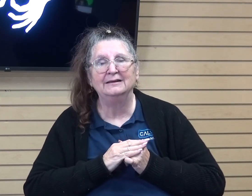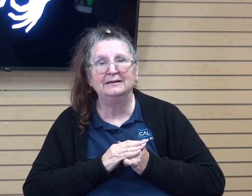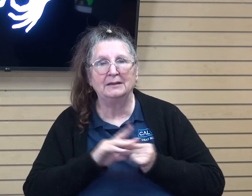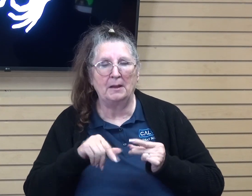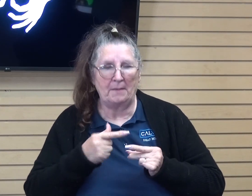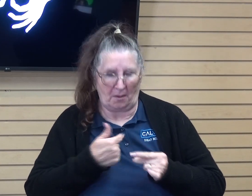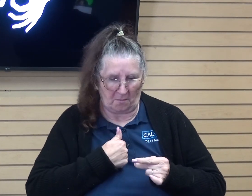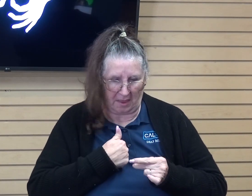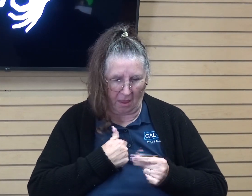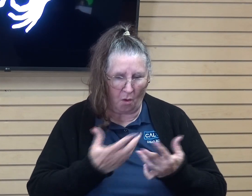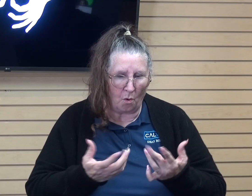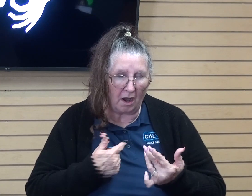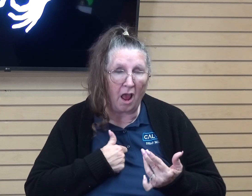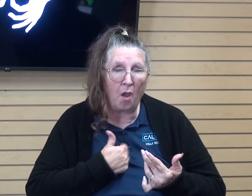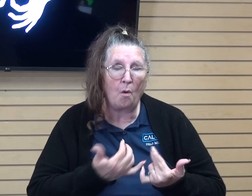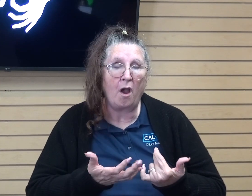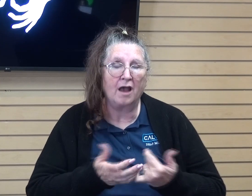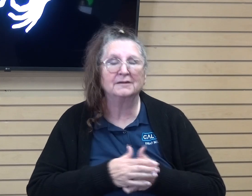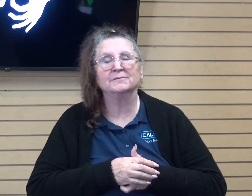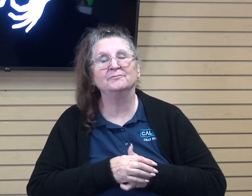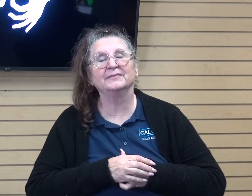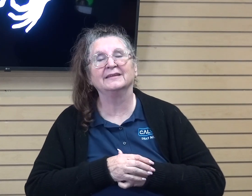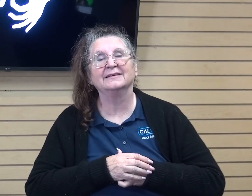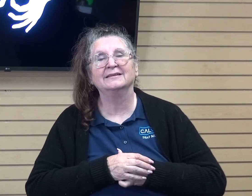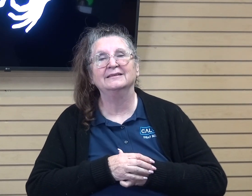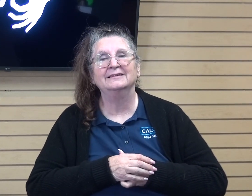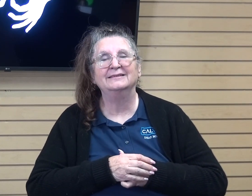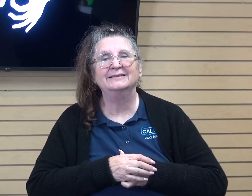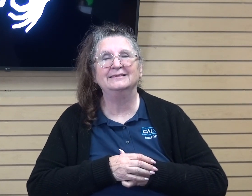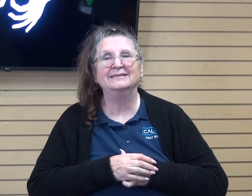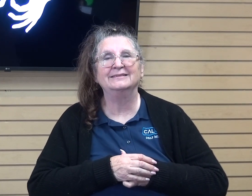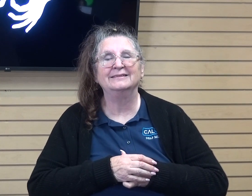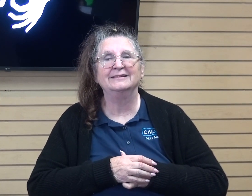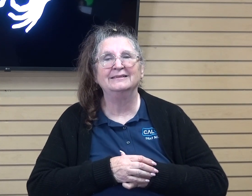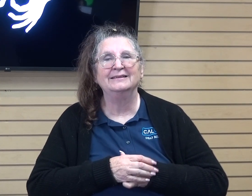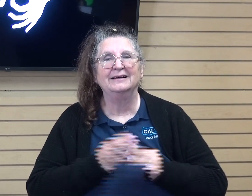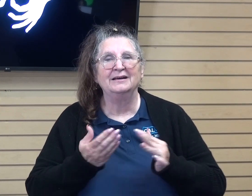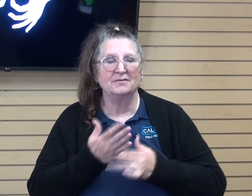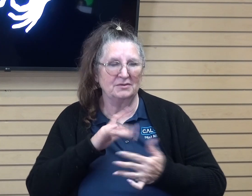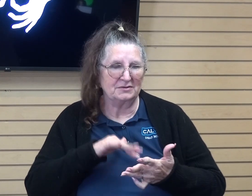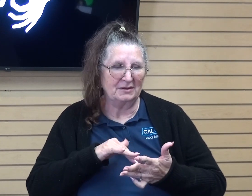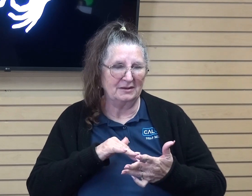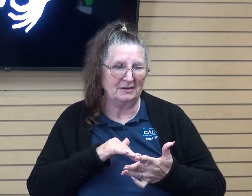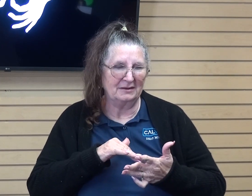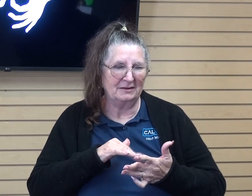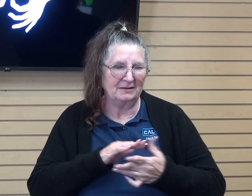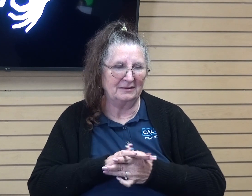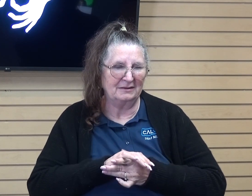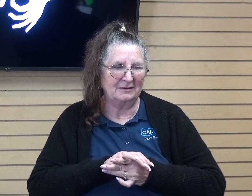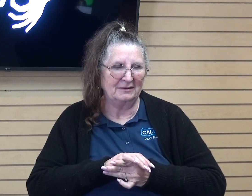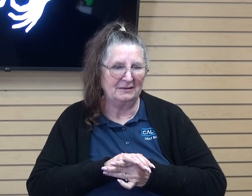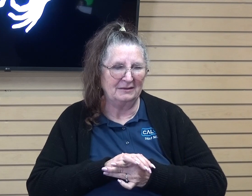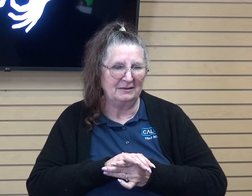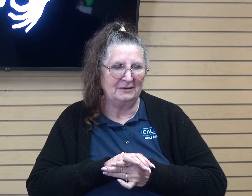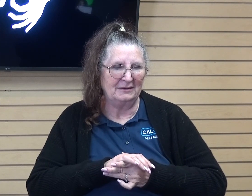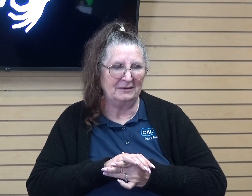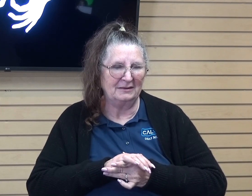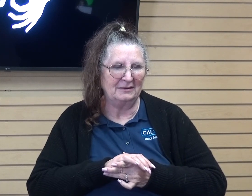me and what I want. And through a study, we're going through the attributes